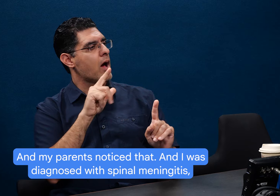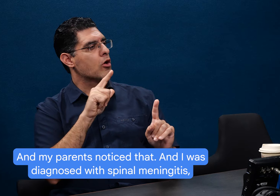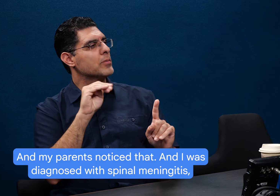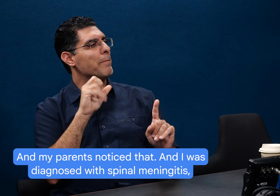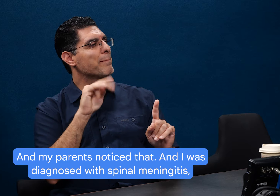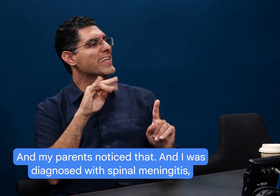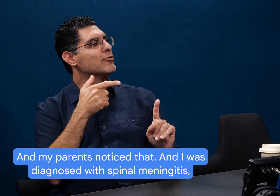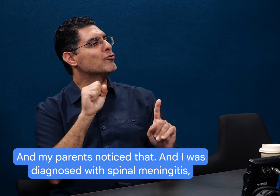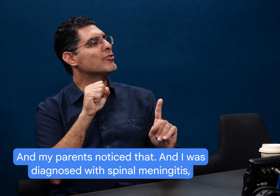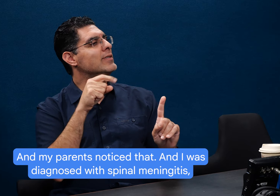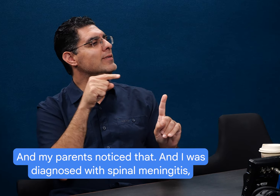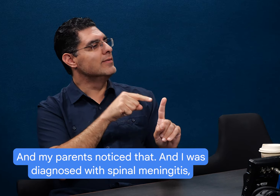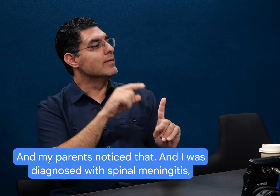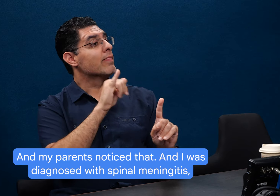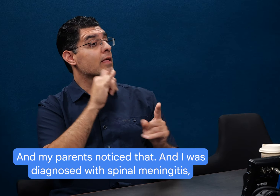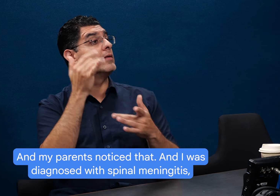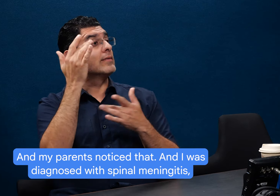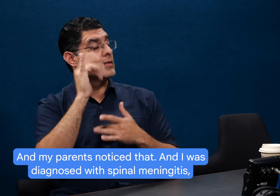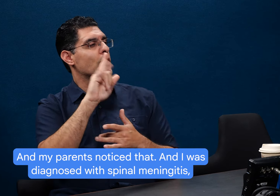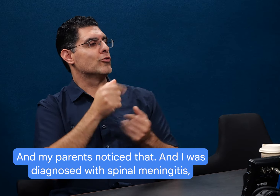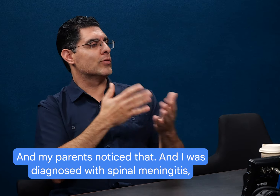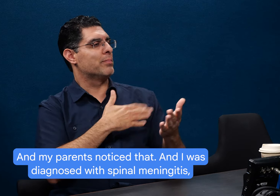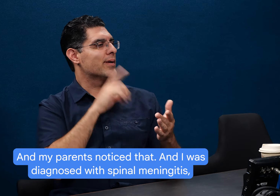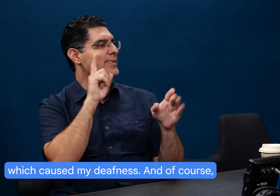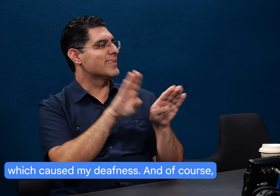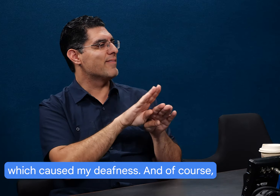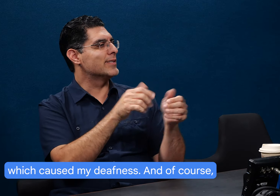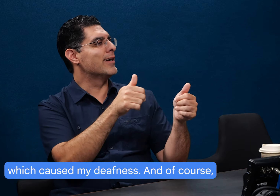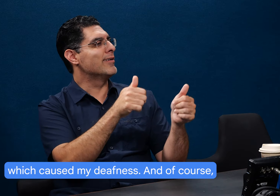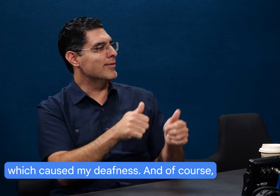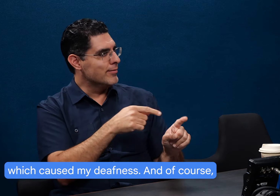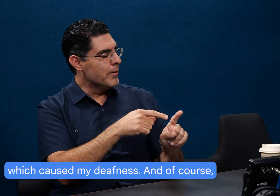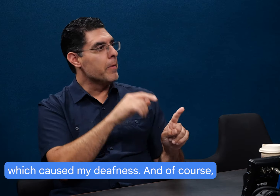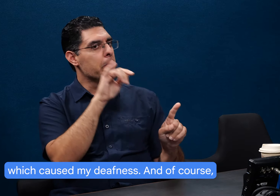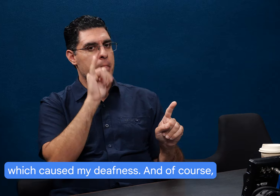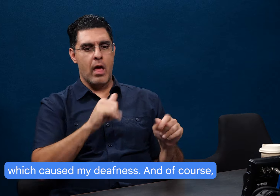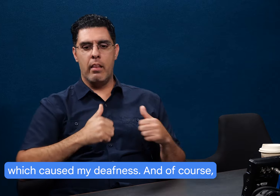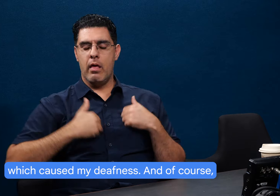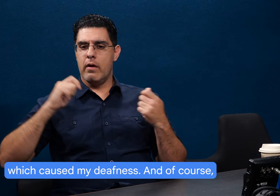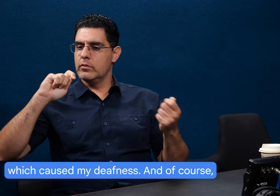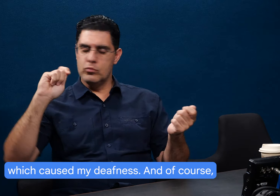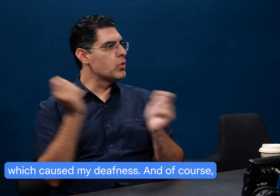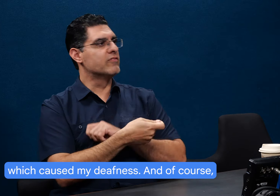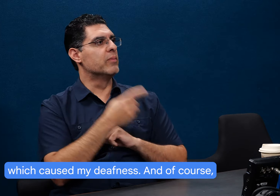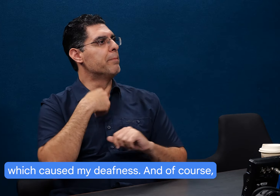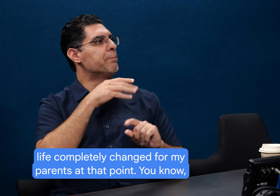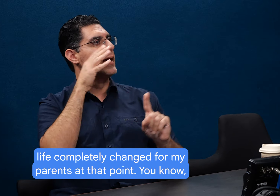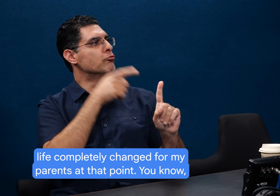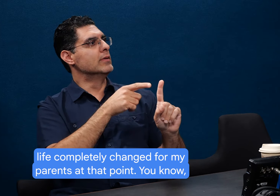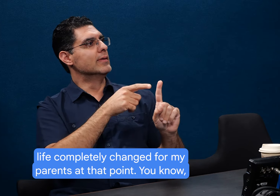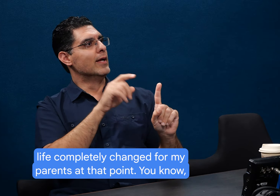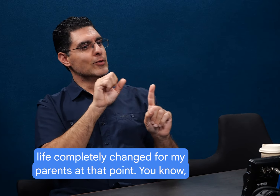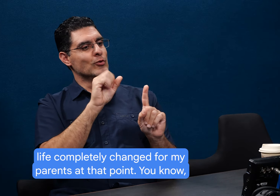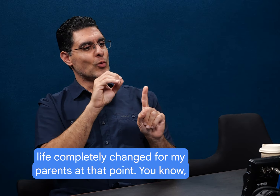parents noticed that. And I was diagnosed with spinal meningitis, which caused my deafness. And, of course,